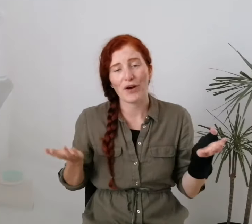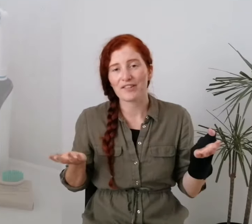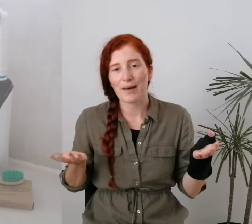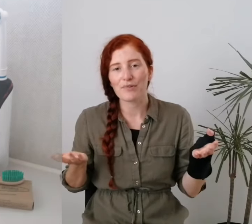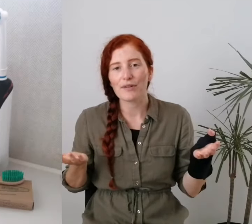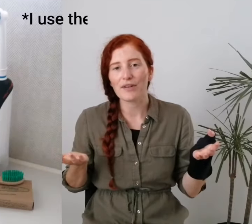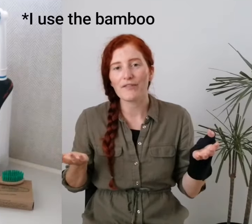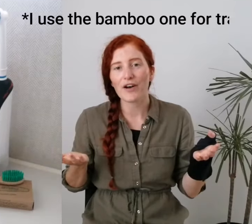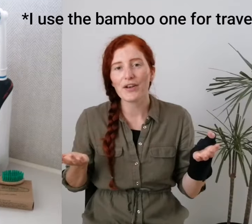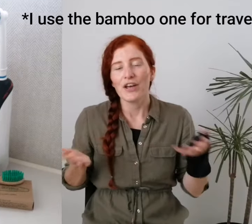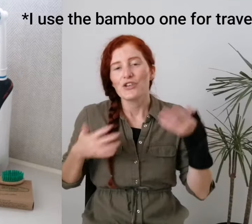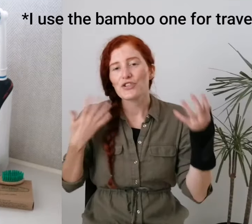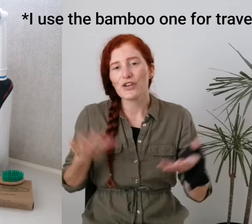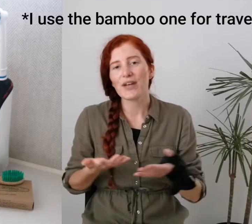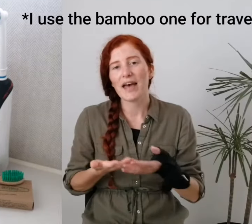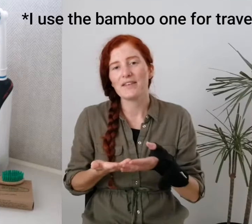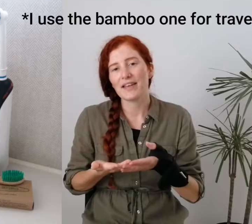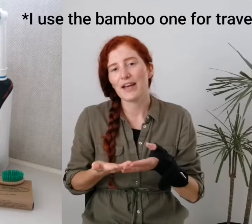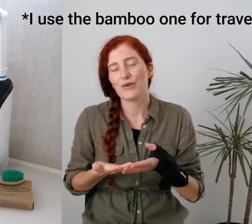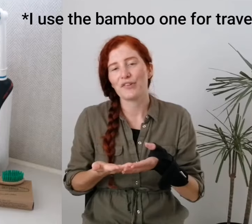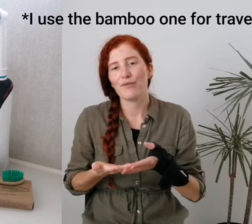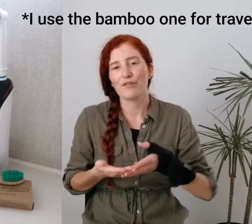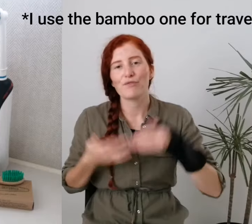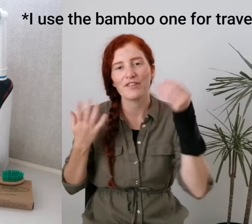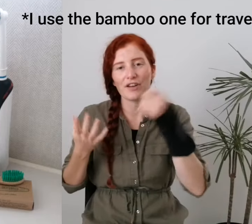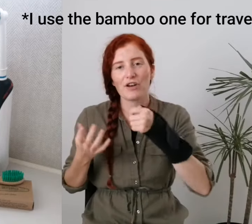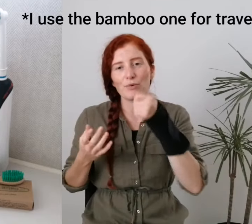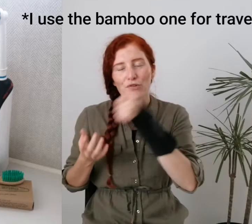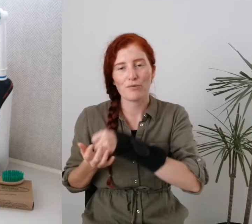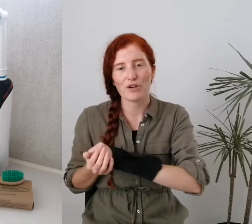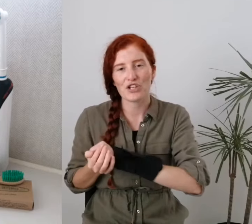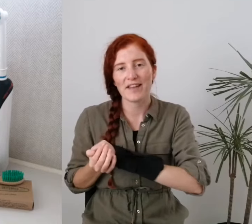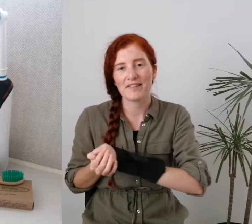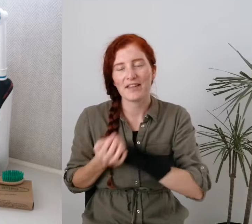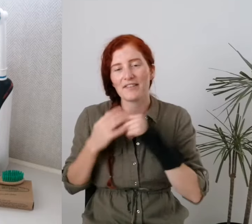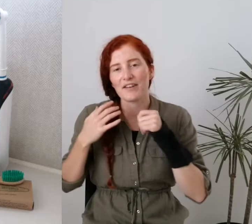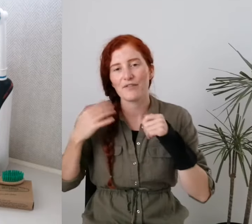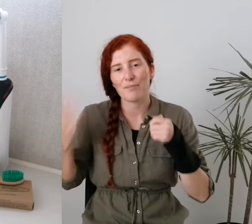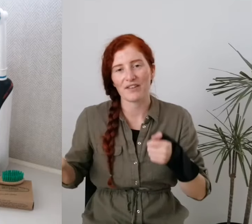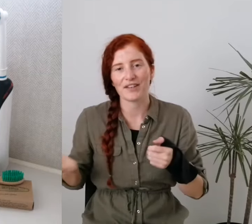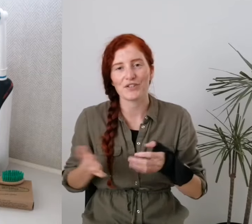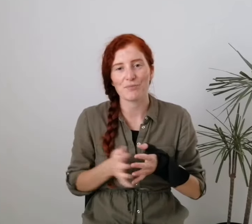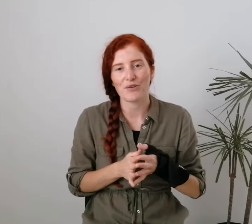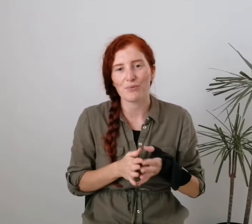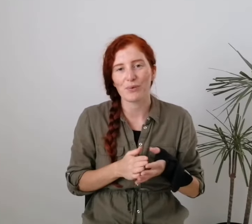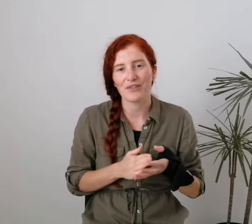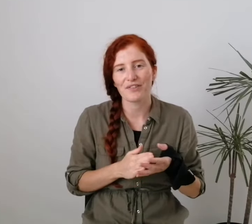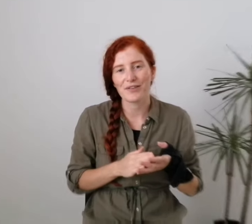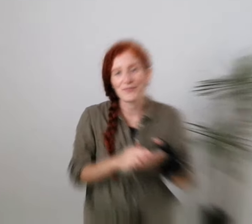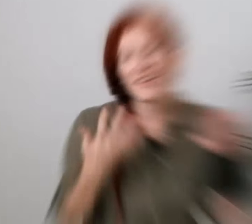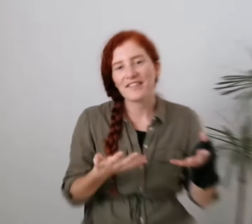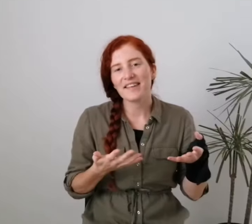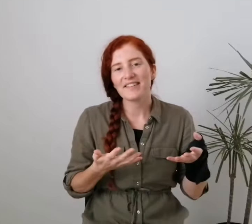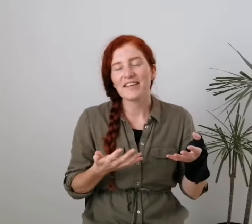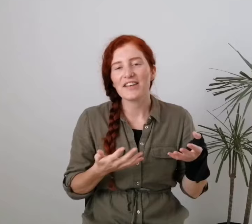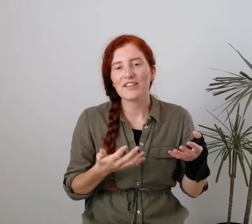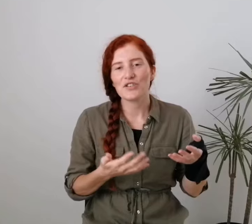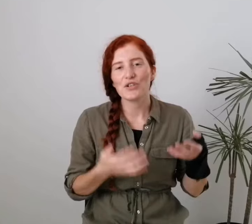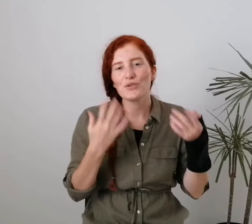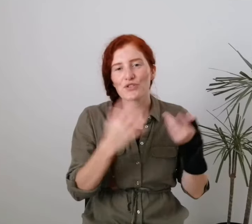works absolutely fine, just go ahead and get yourself some recyclable toothbrush heads instead of the plastic disposable ones. And then sixteen is to use